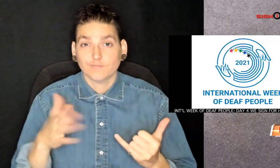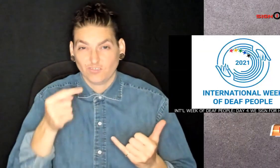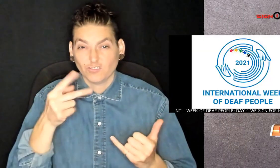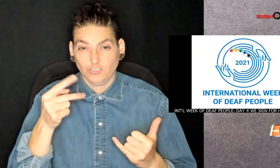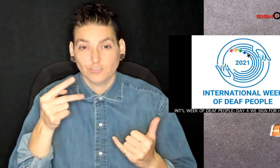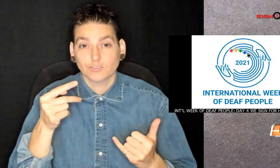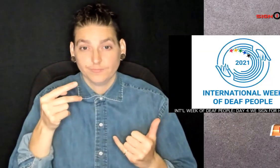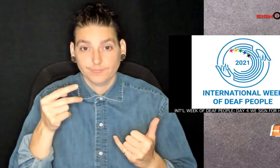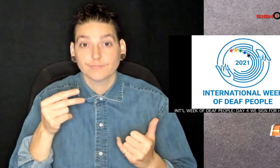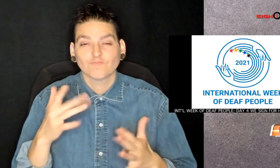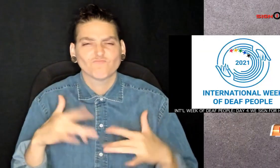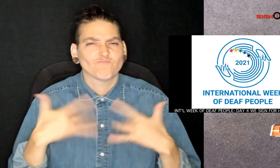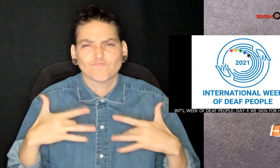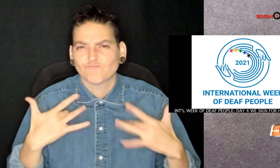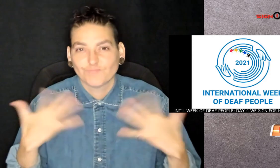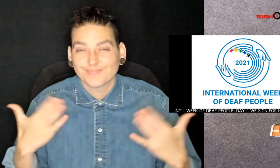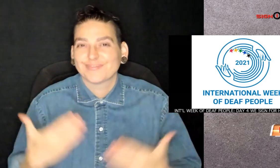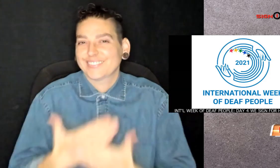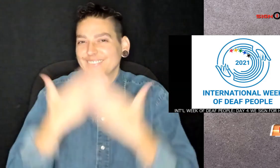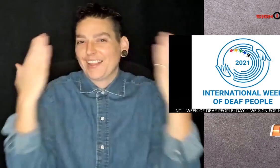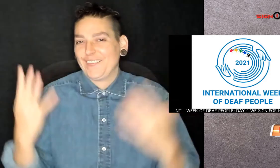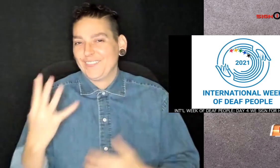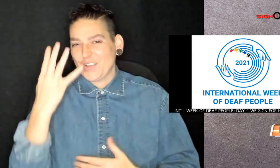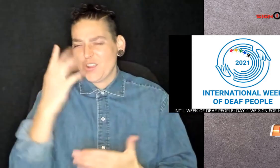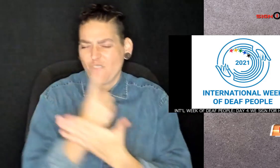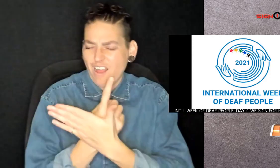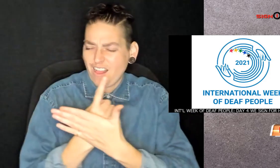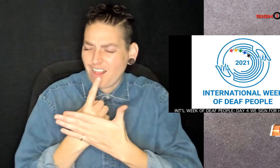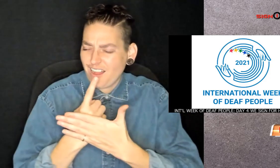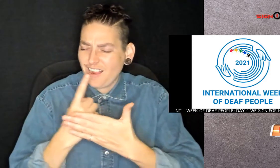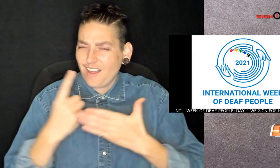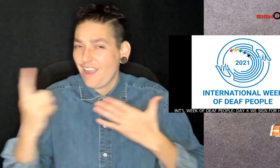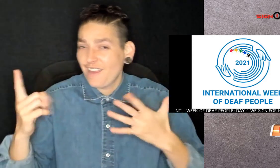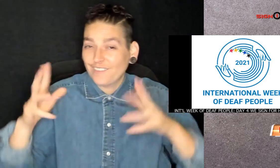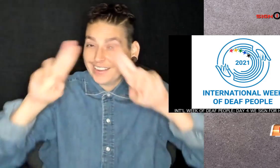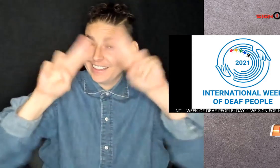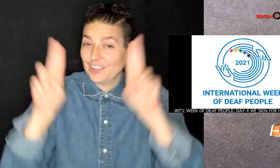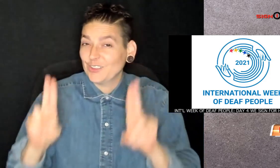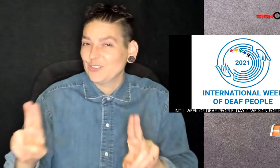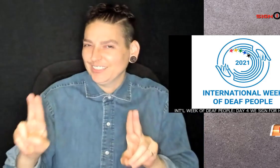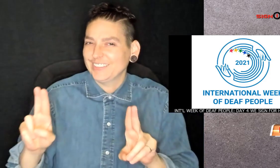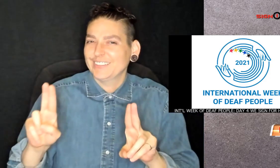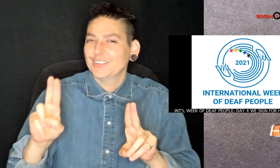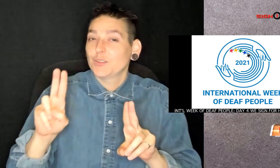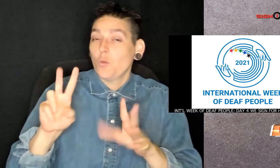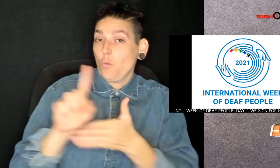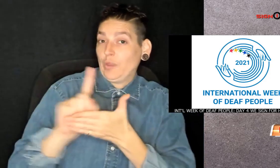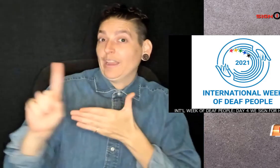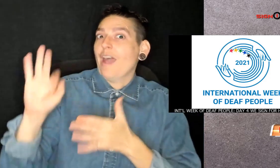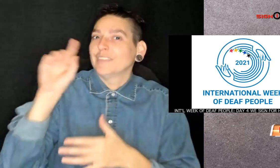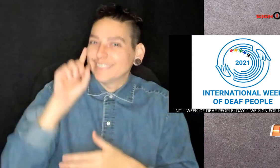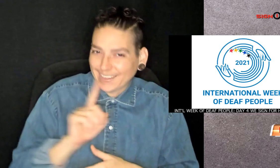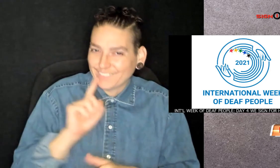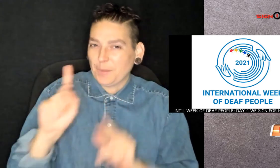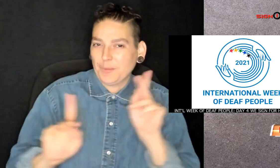Today, Thursday, is Day 4 of the week-long International Week of Deaf People